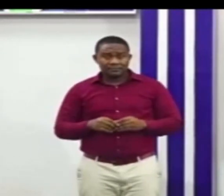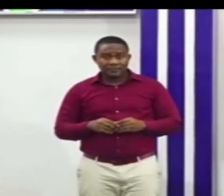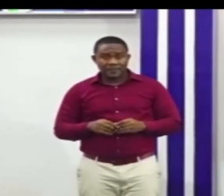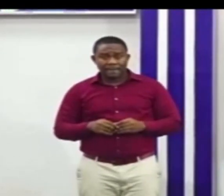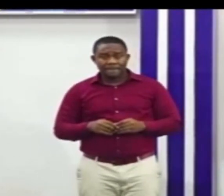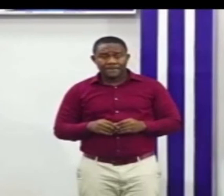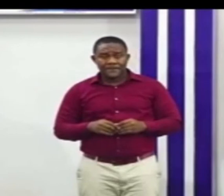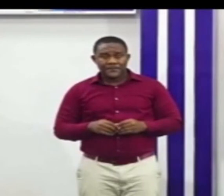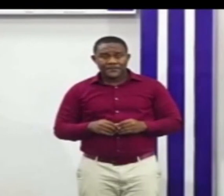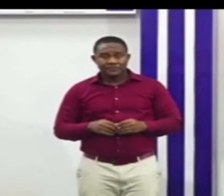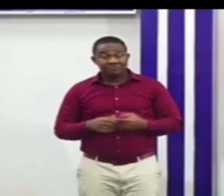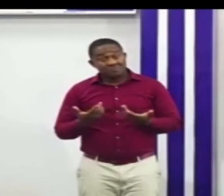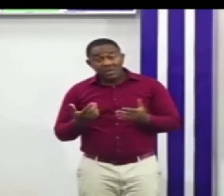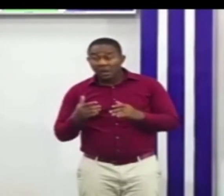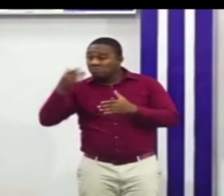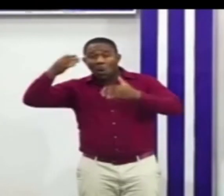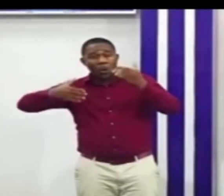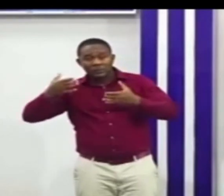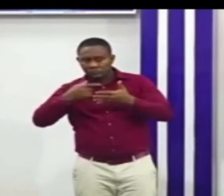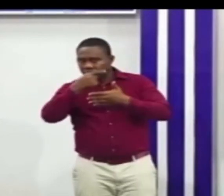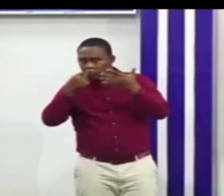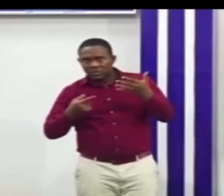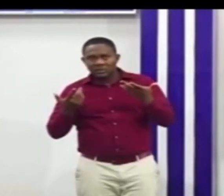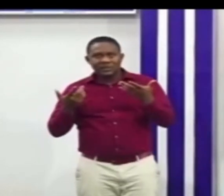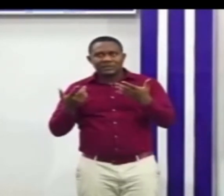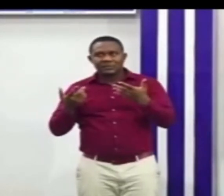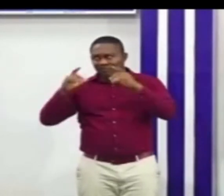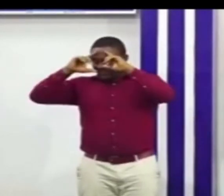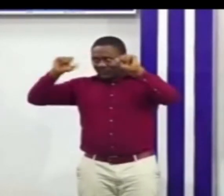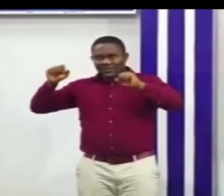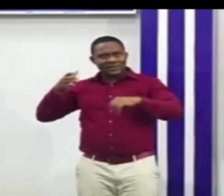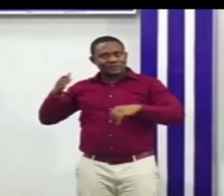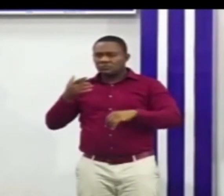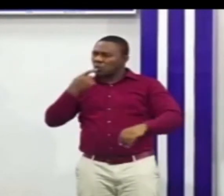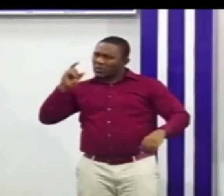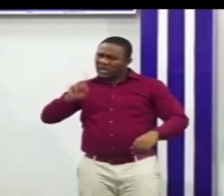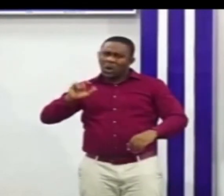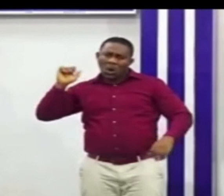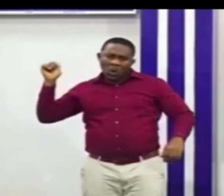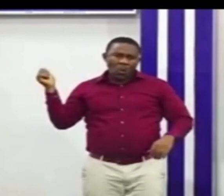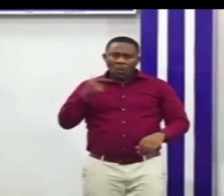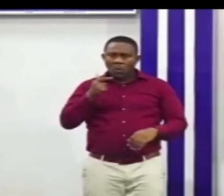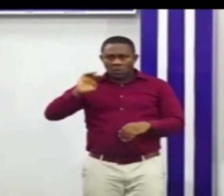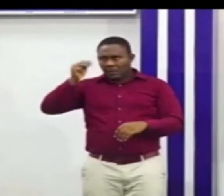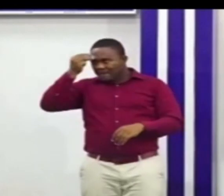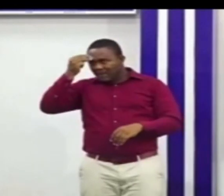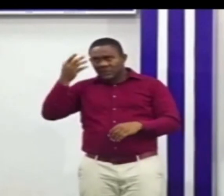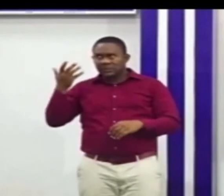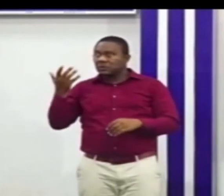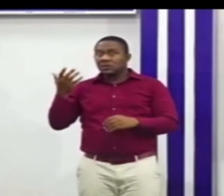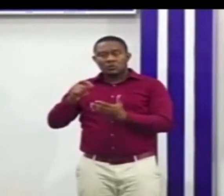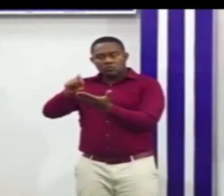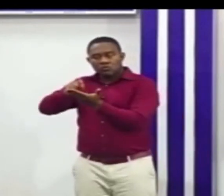the legal, several other areas. The President has instructed all ministers to report on the impact across their sectors